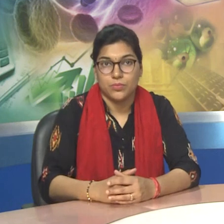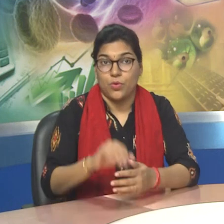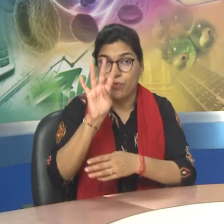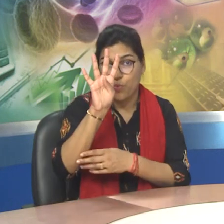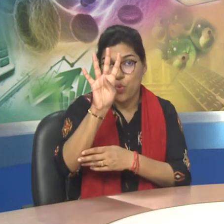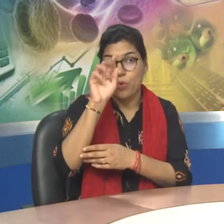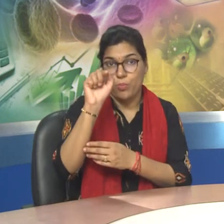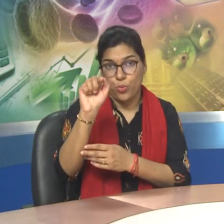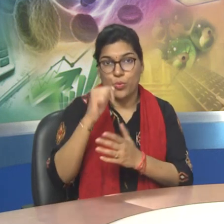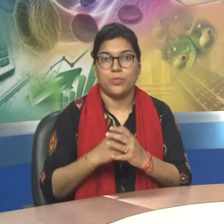4.